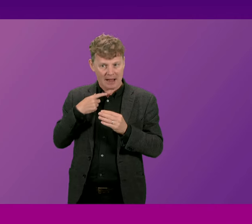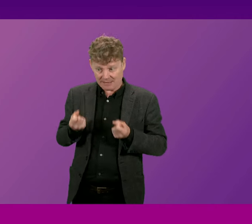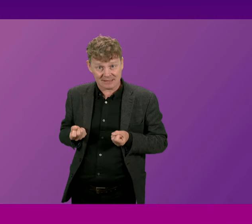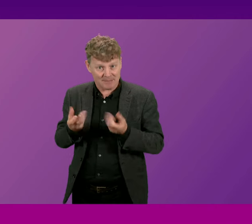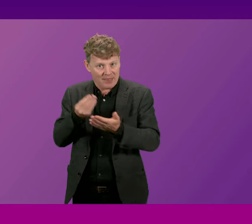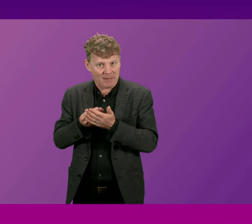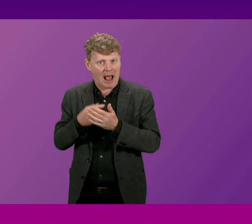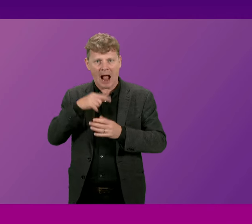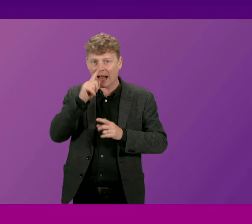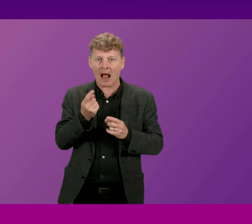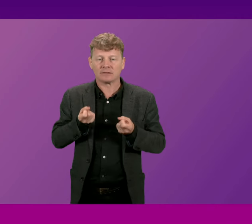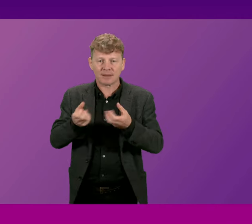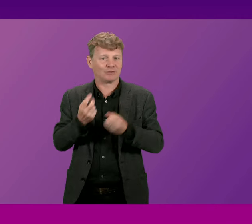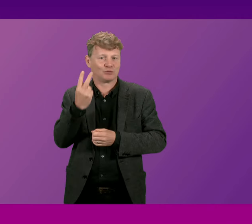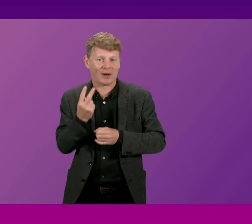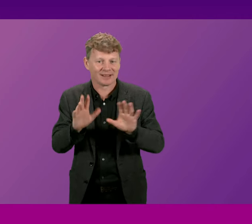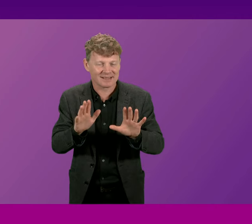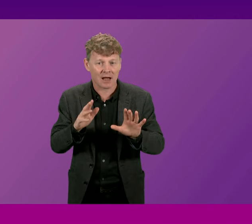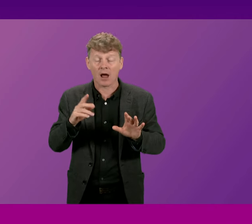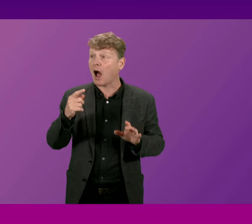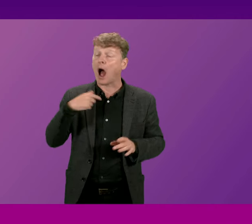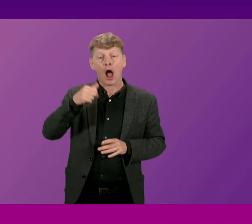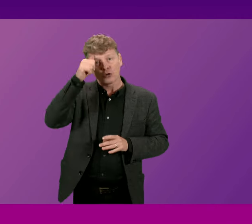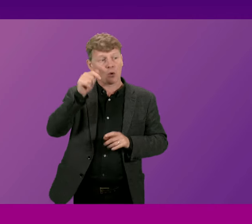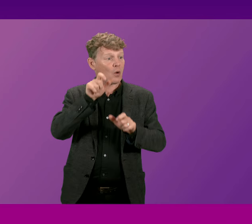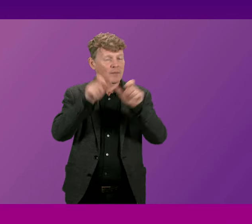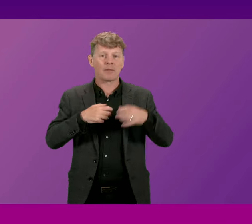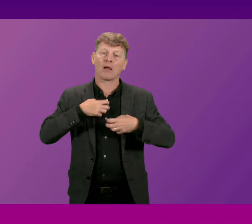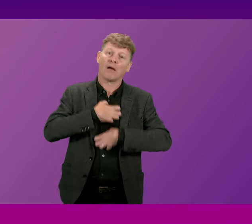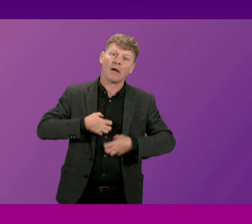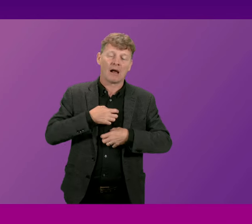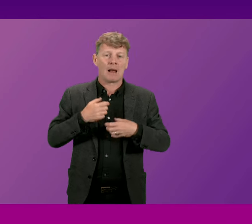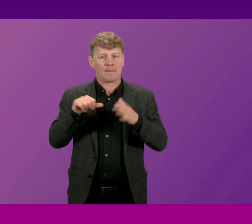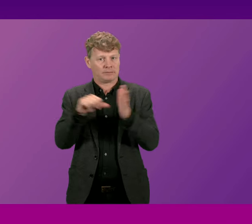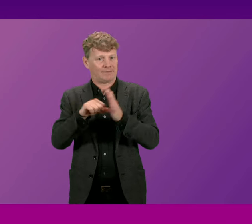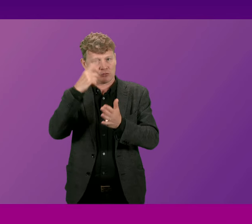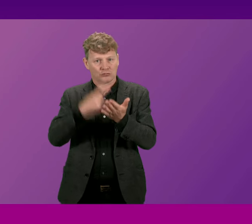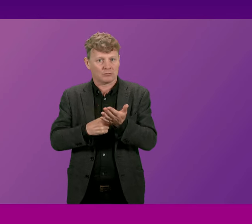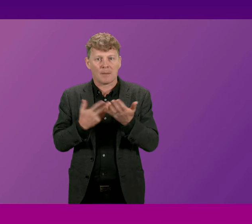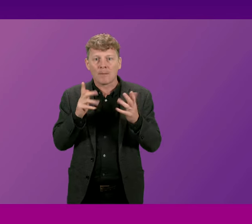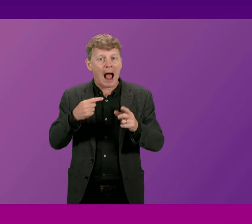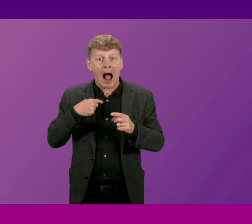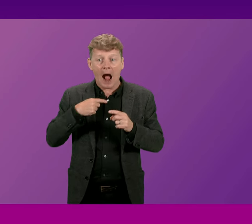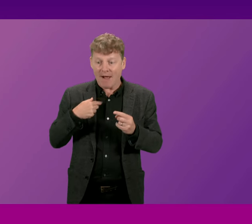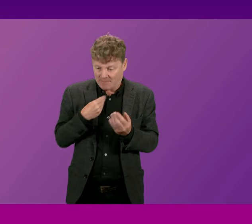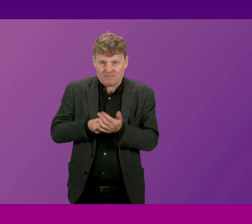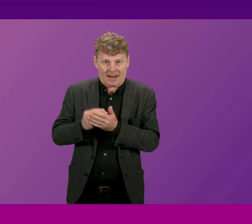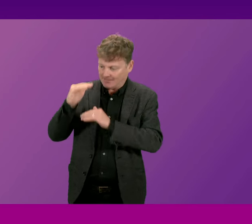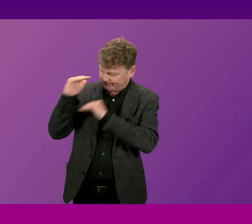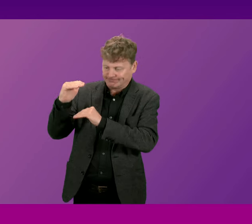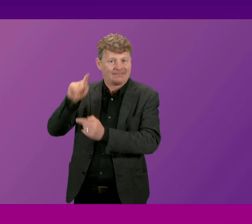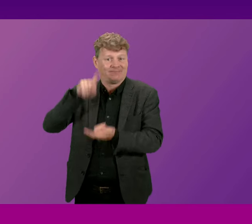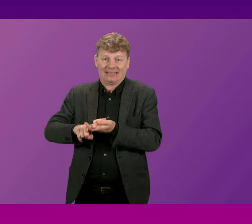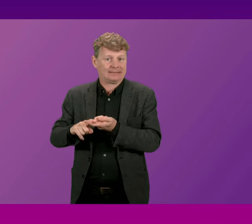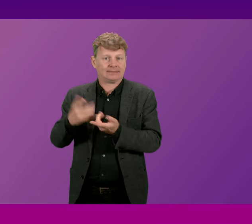understand the anguish that people feel about these choices but I cannot spend the same money twice and the government believes